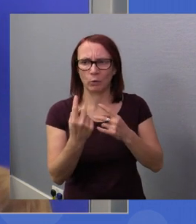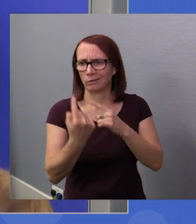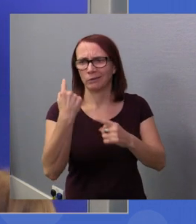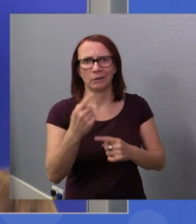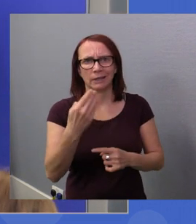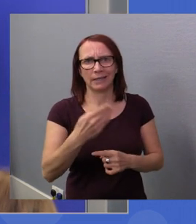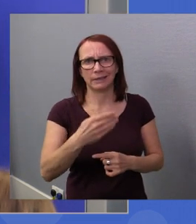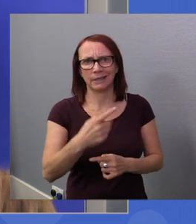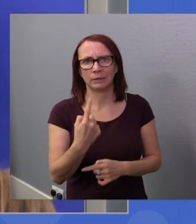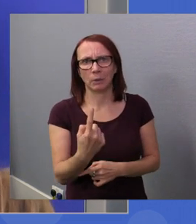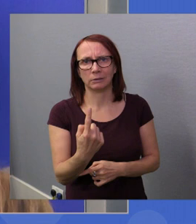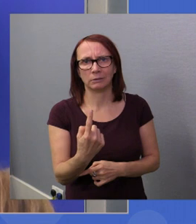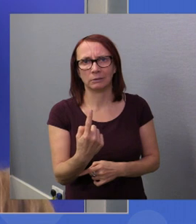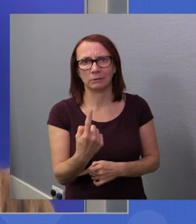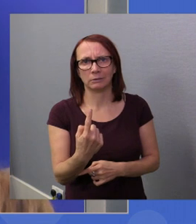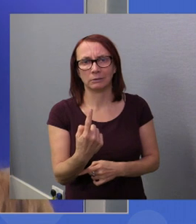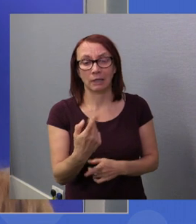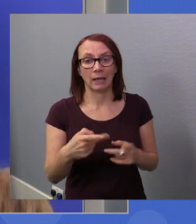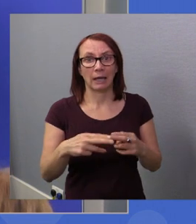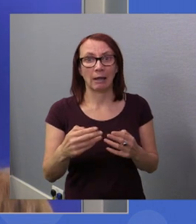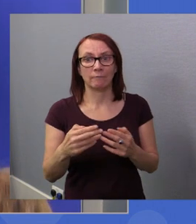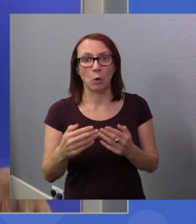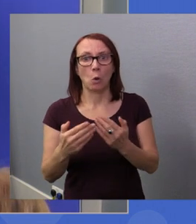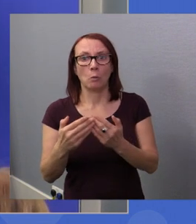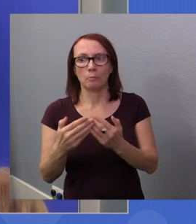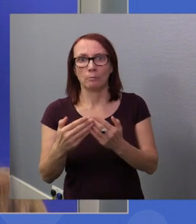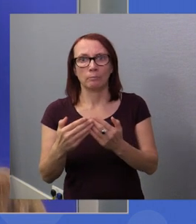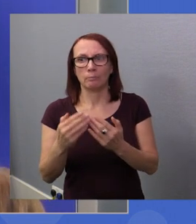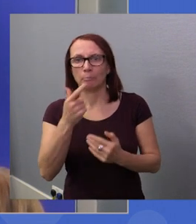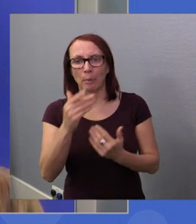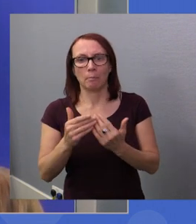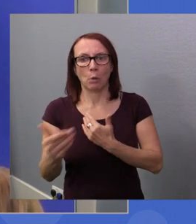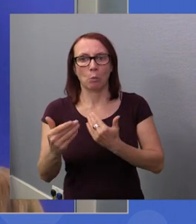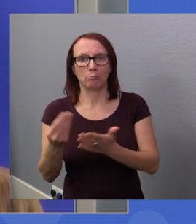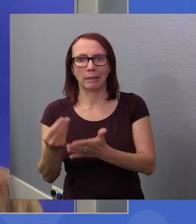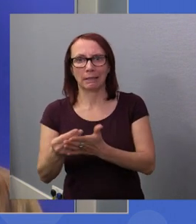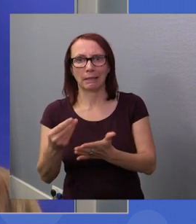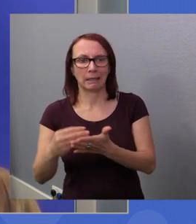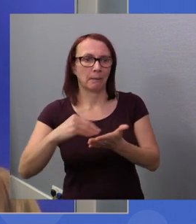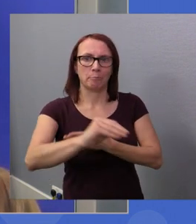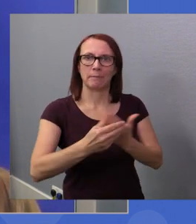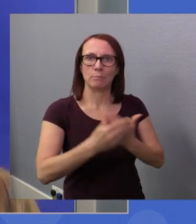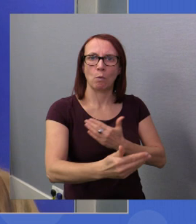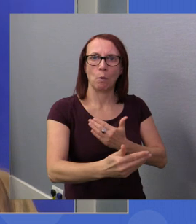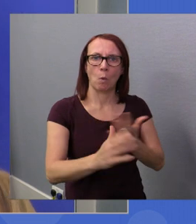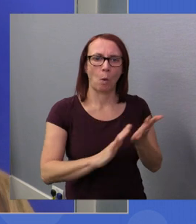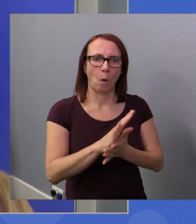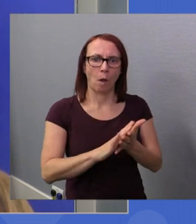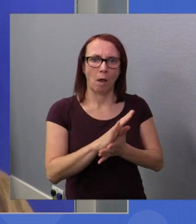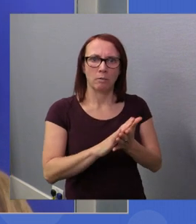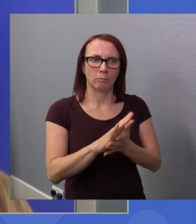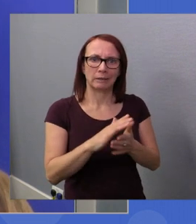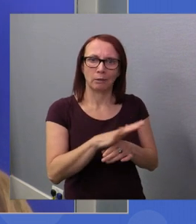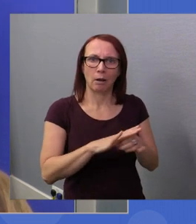If more is brought in from people who can afford it then we would be able to spend it on local services like housing,